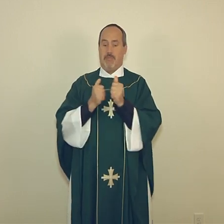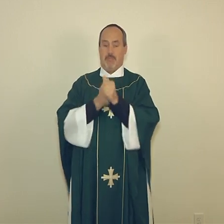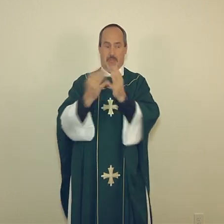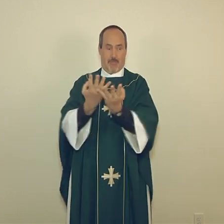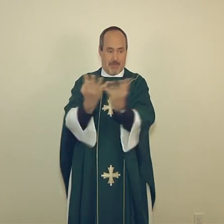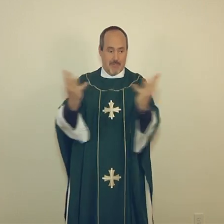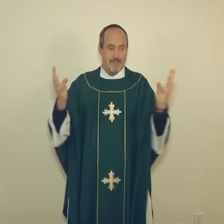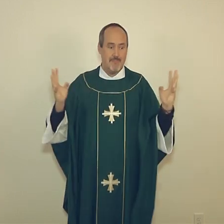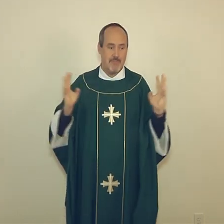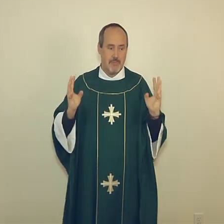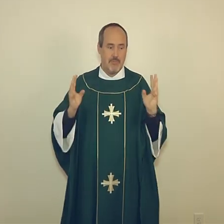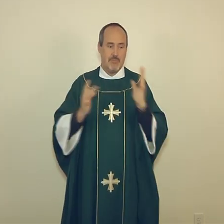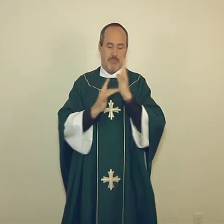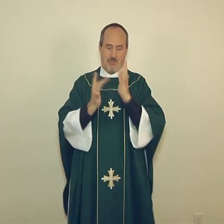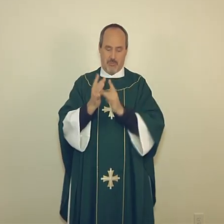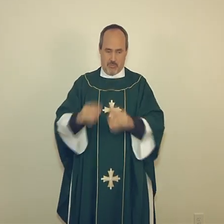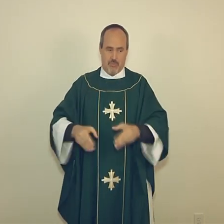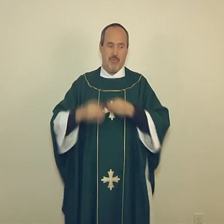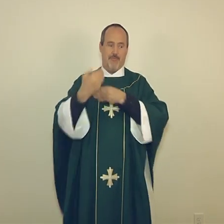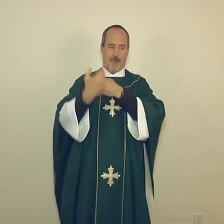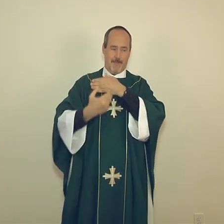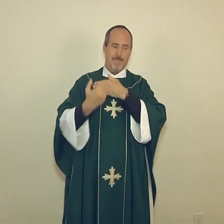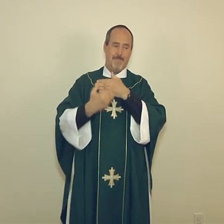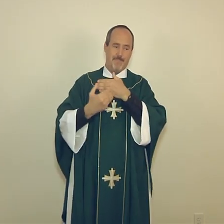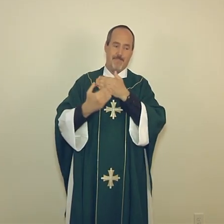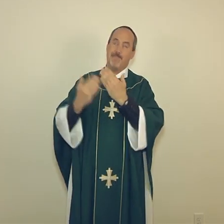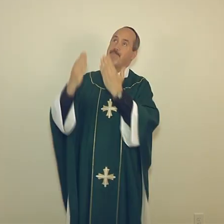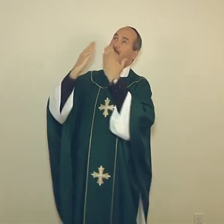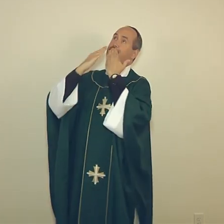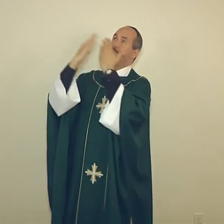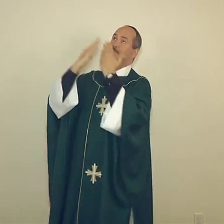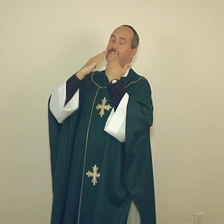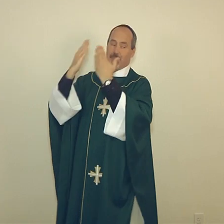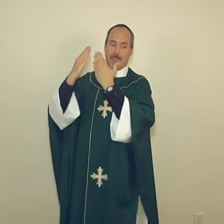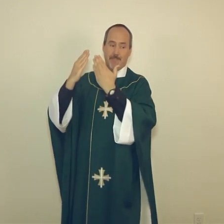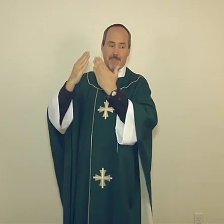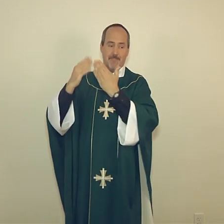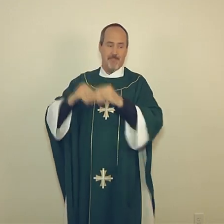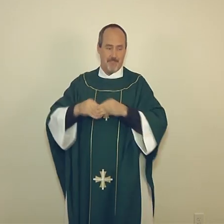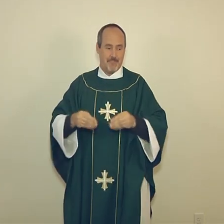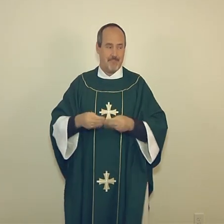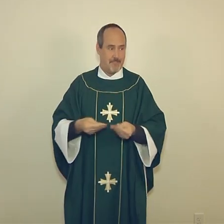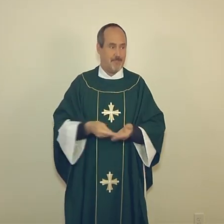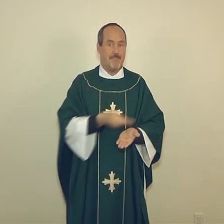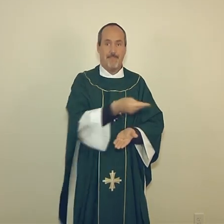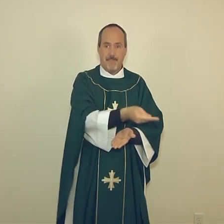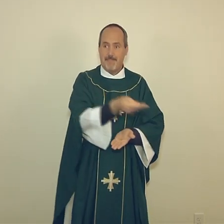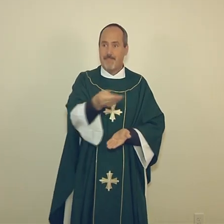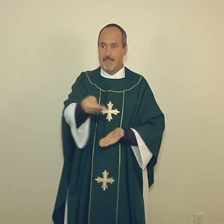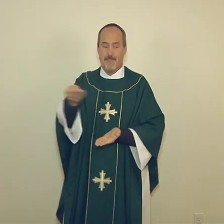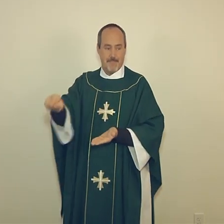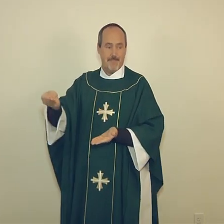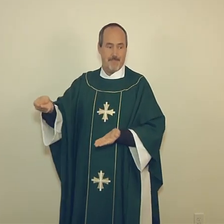He took bread and giving thanks, broke it and gave it to his disciples, saying,